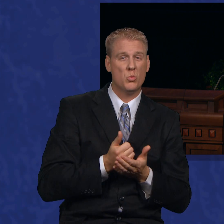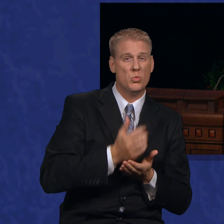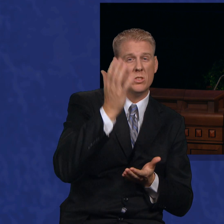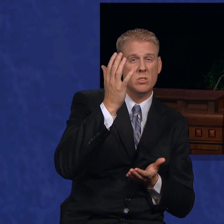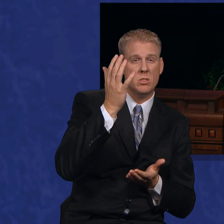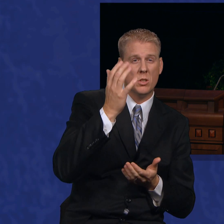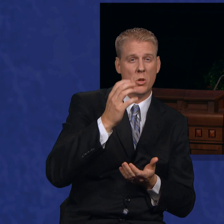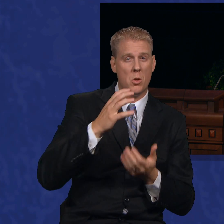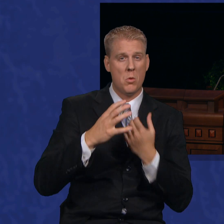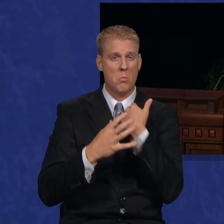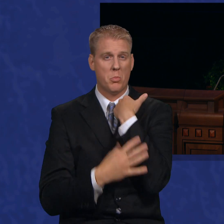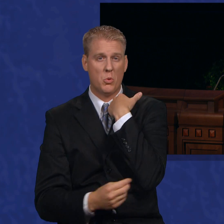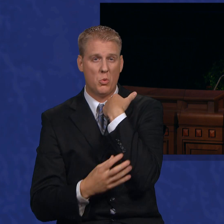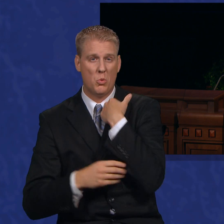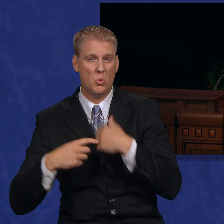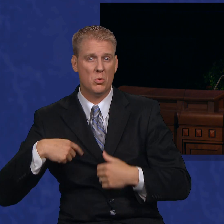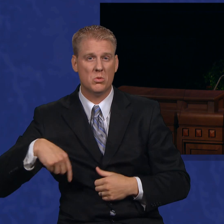poor,